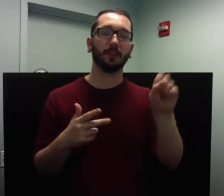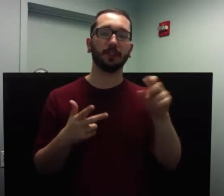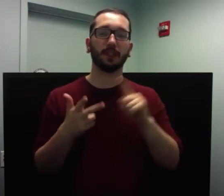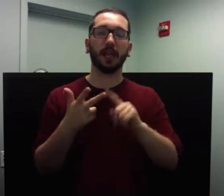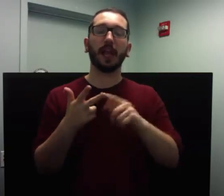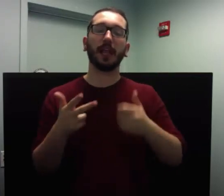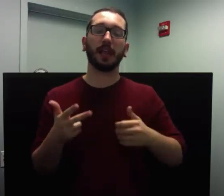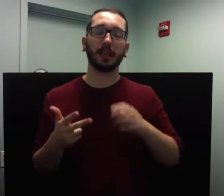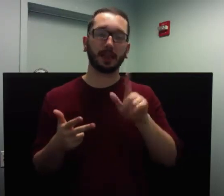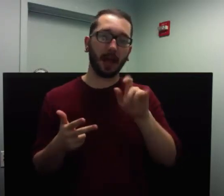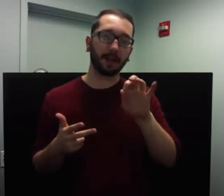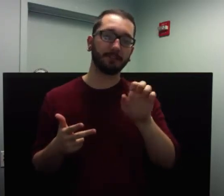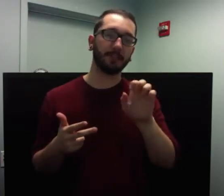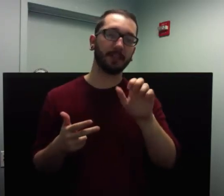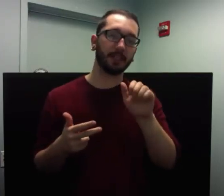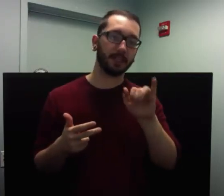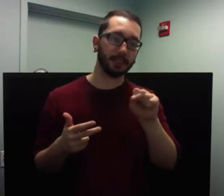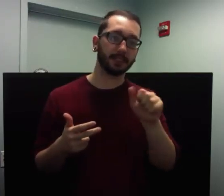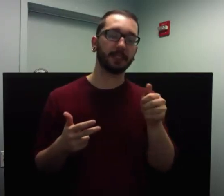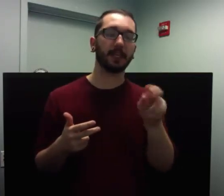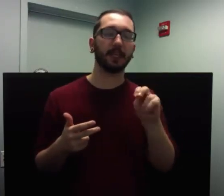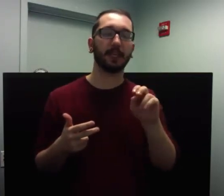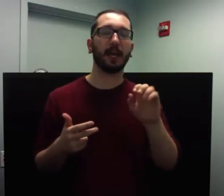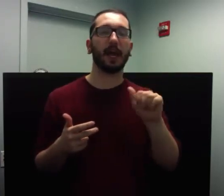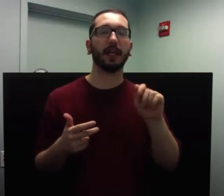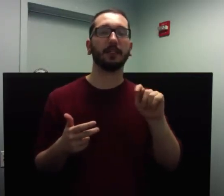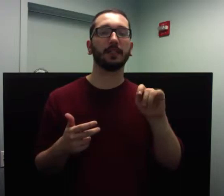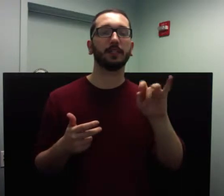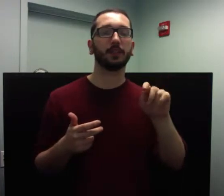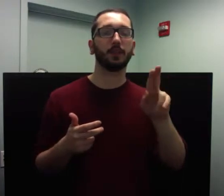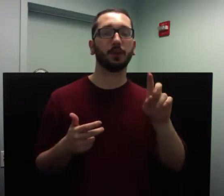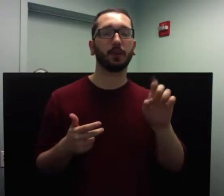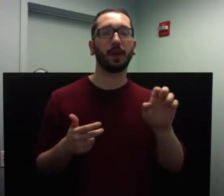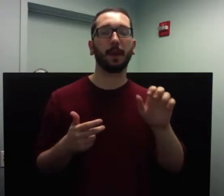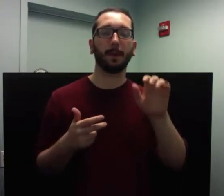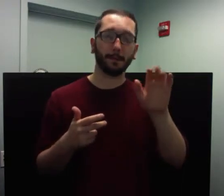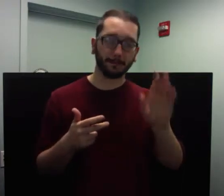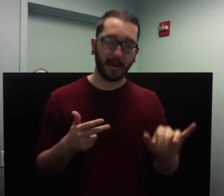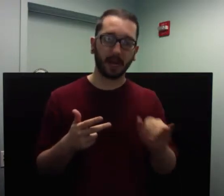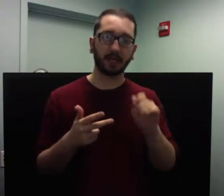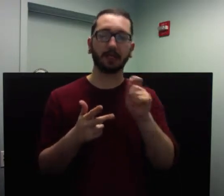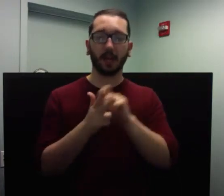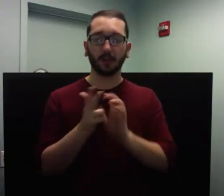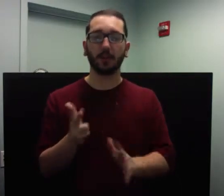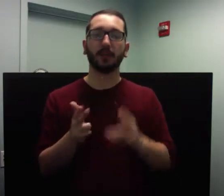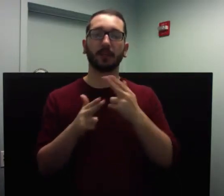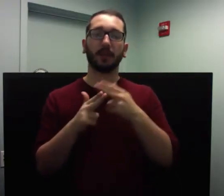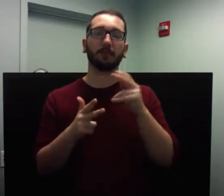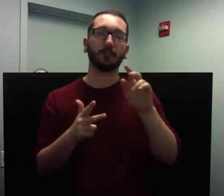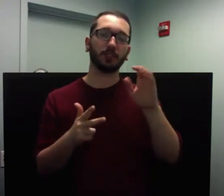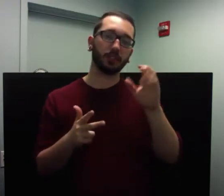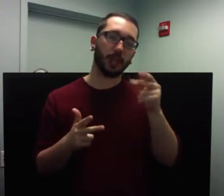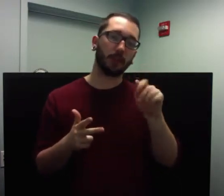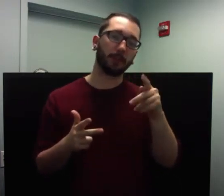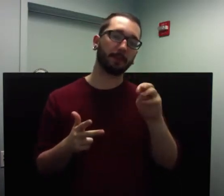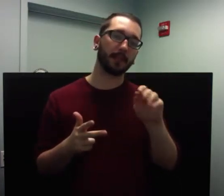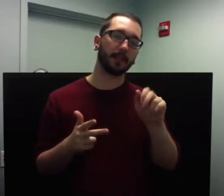by Elwood N. Chapman, and finally, Peace, Love, and Healing by Dr.